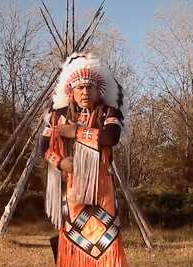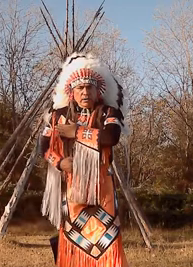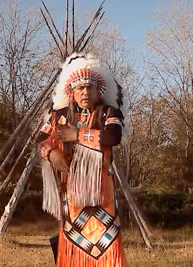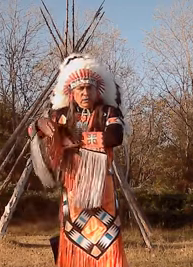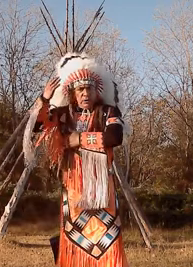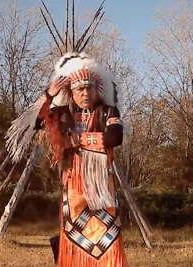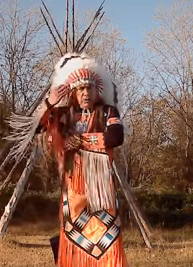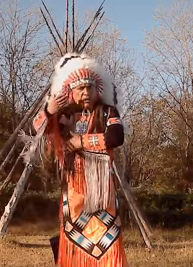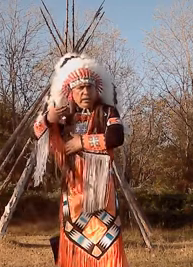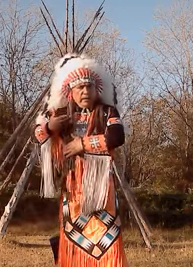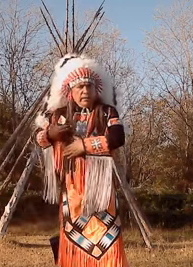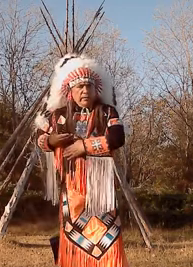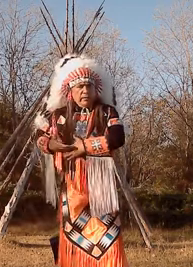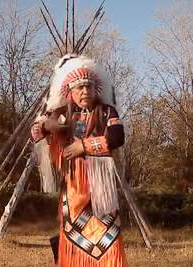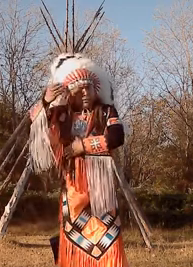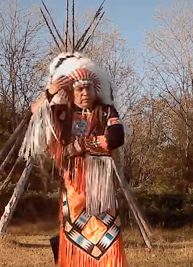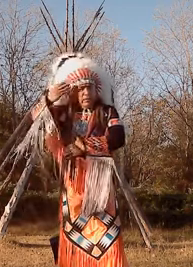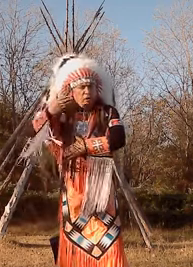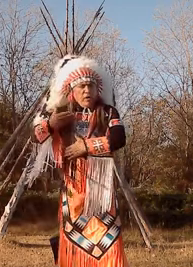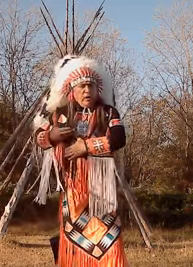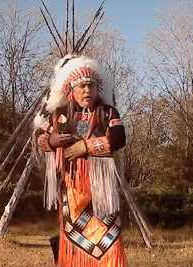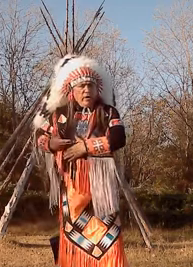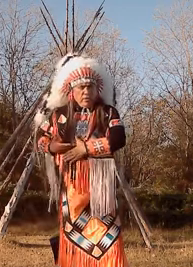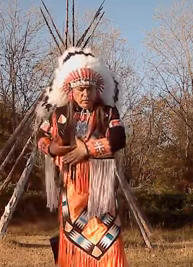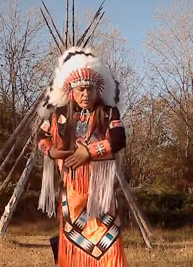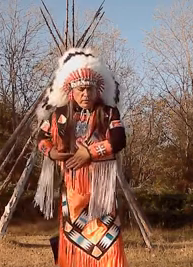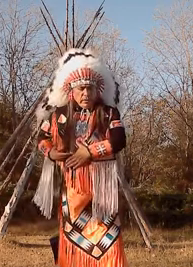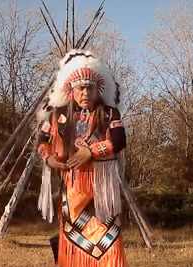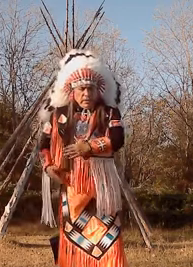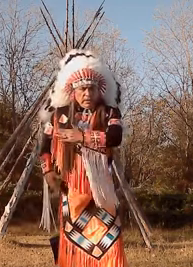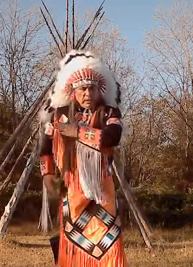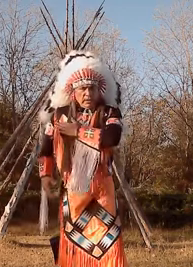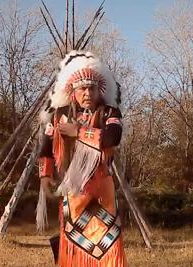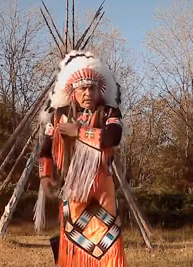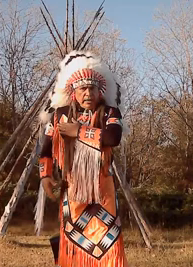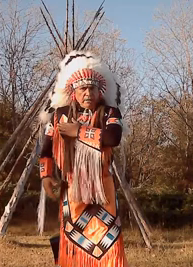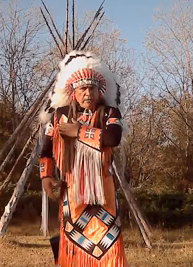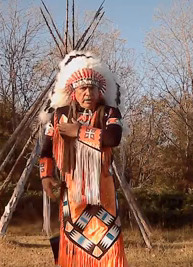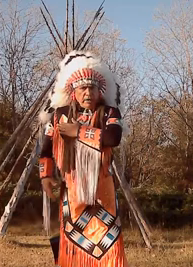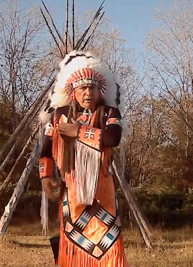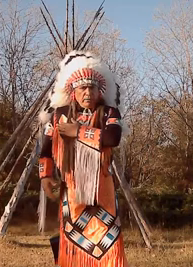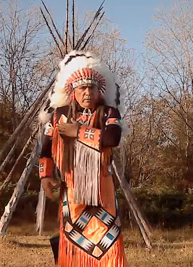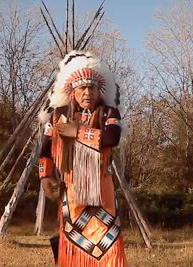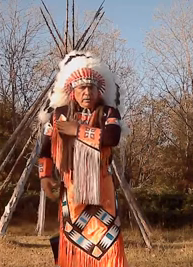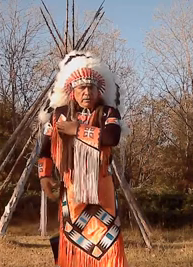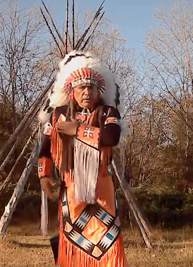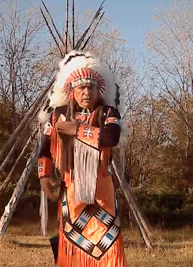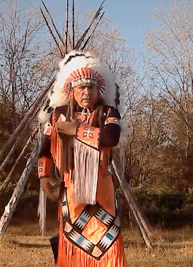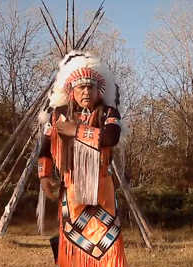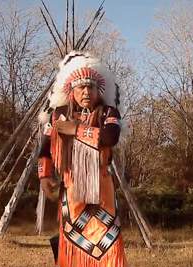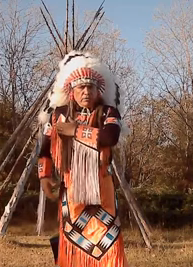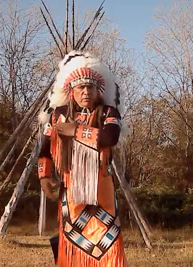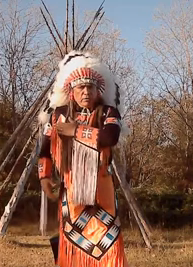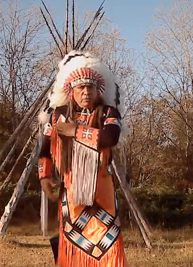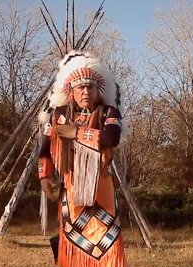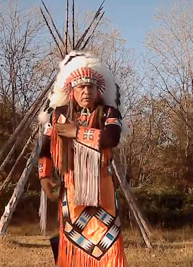you put that for long hair and then hand right here that's like for a mother